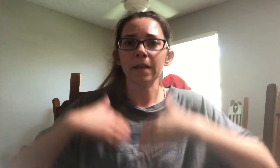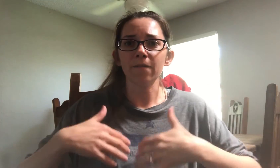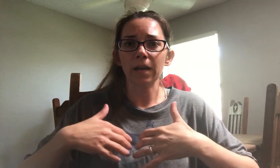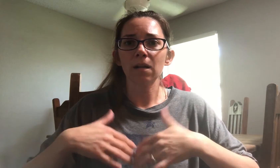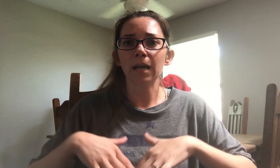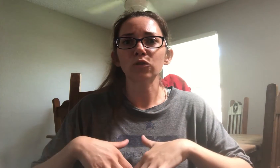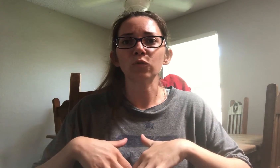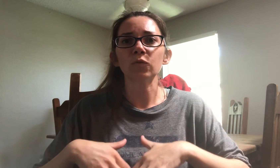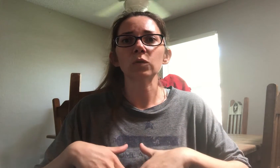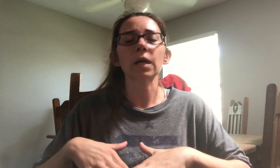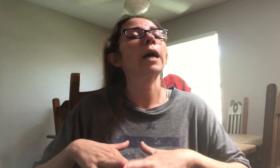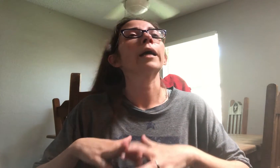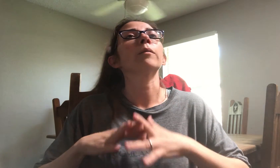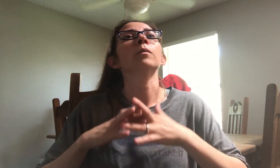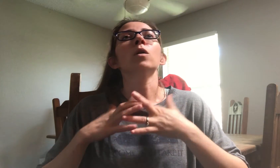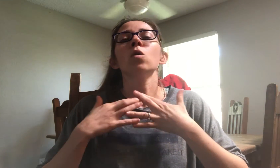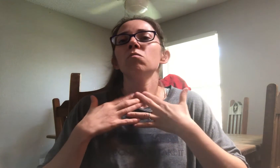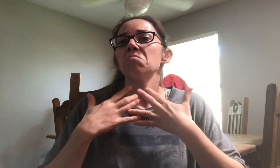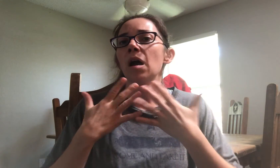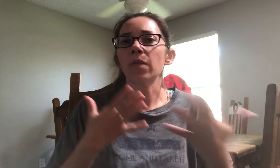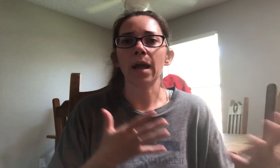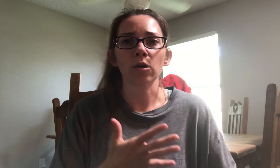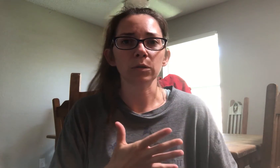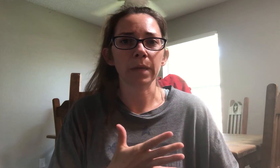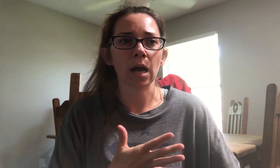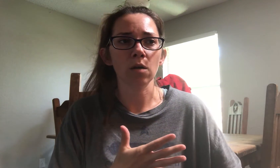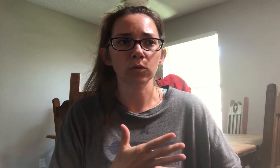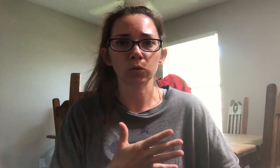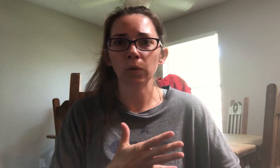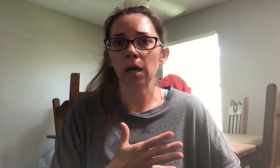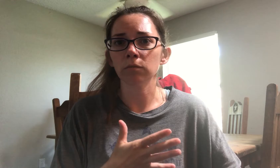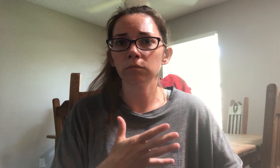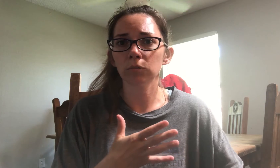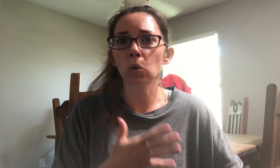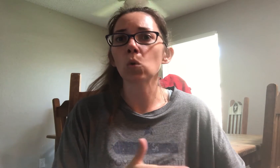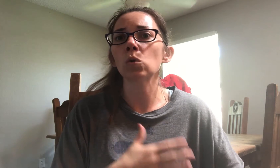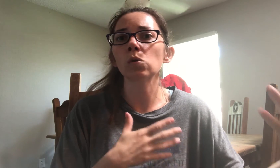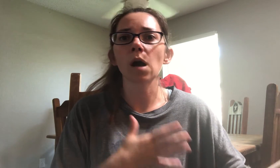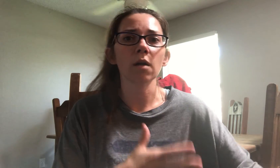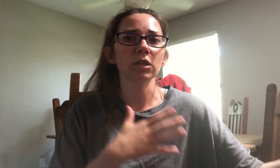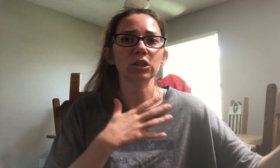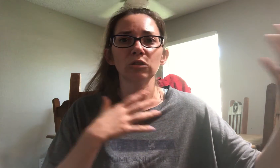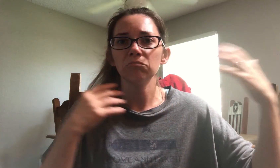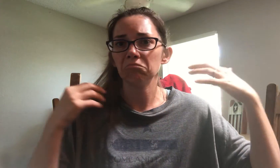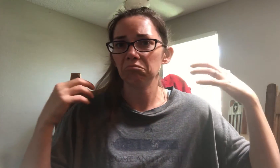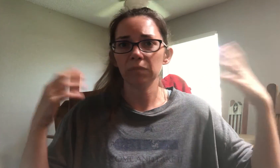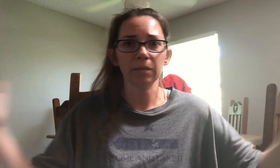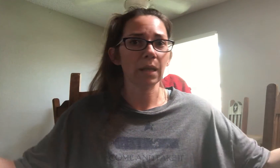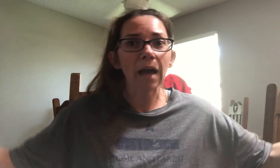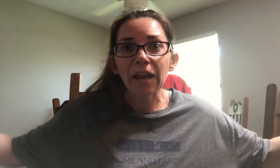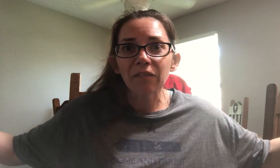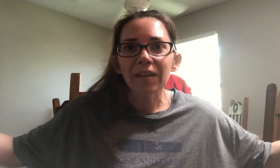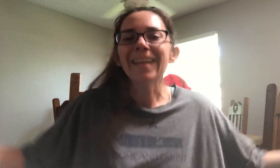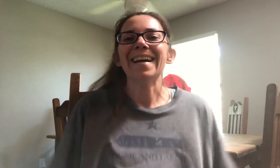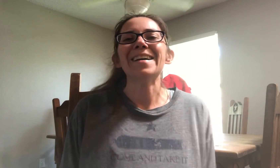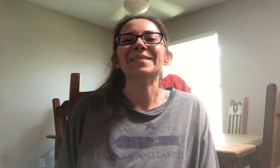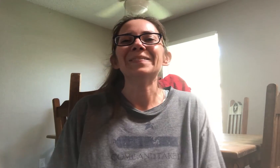a deaf ed classroom full time, how that helps me out throughout school, college, in my life. Um,